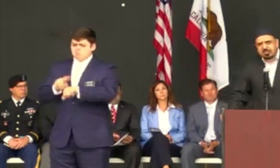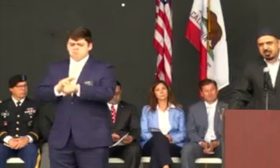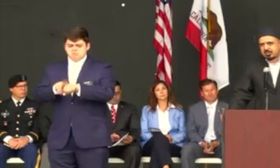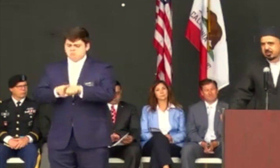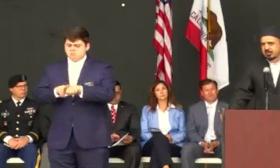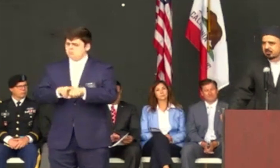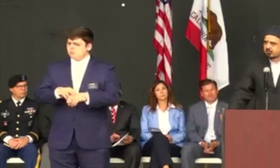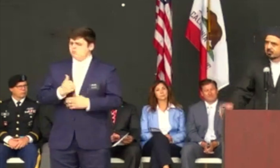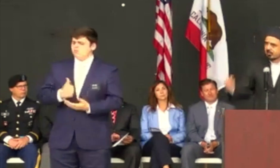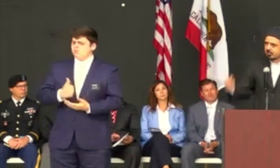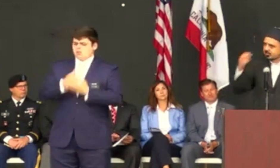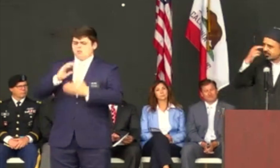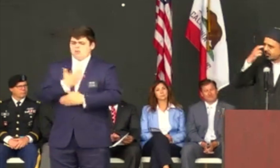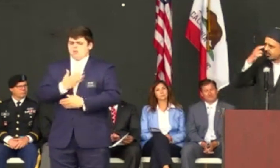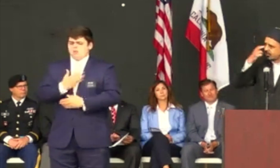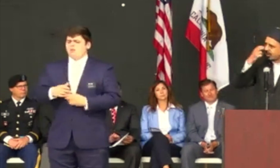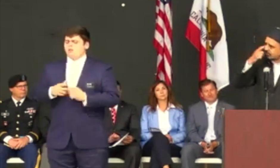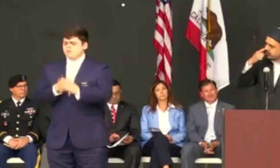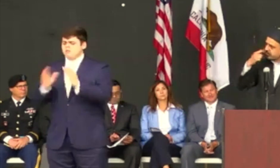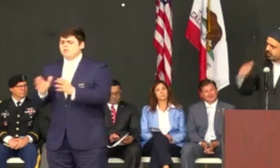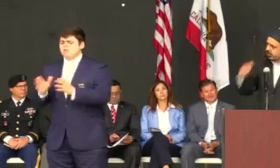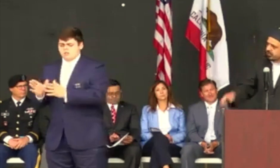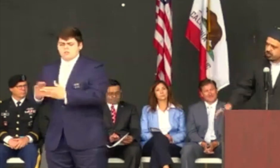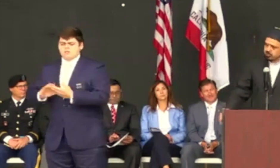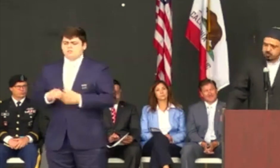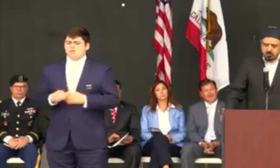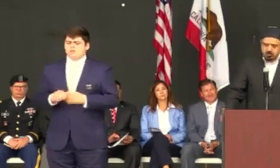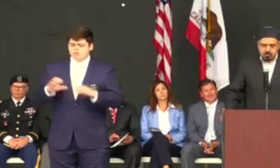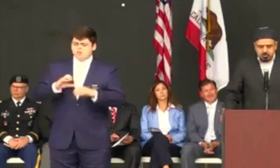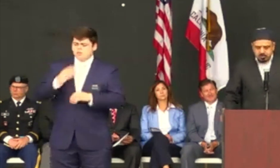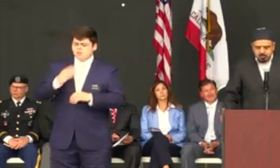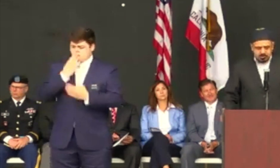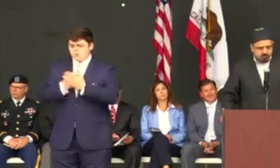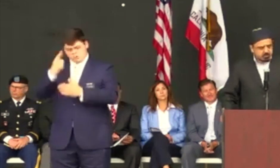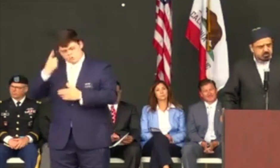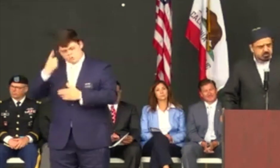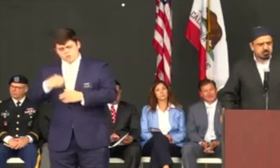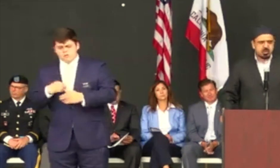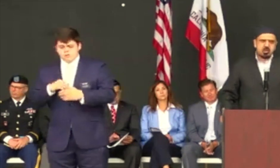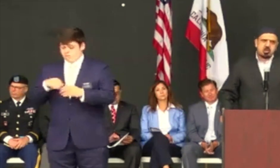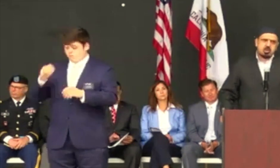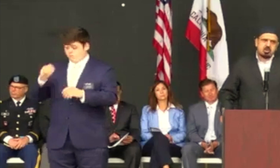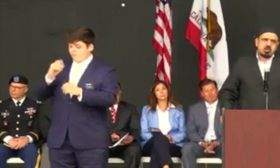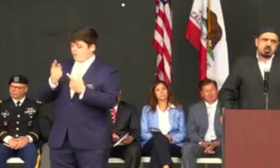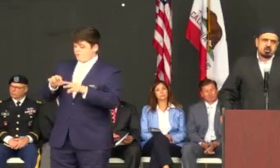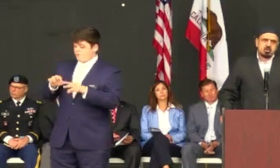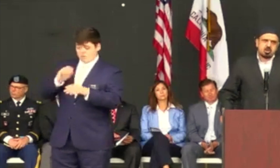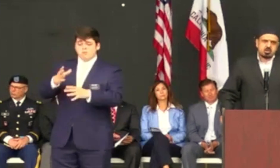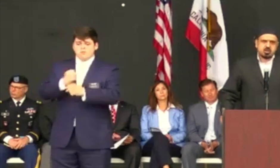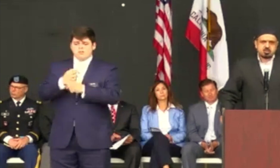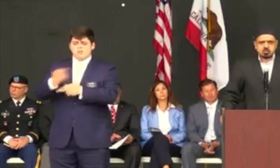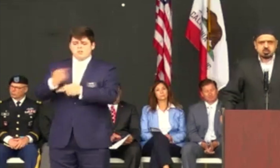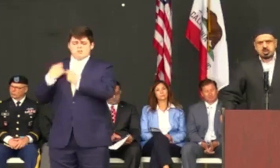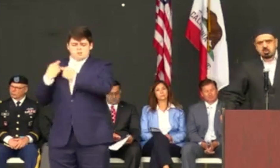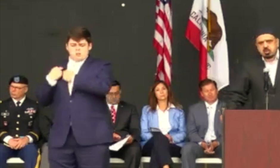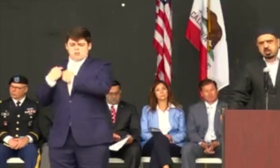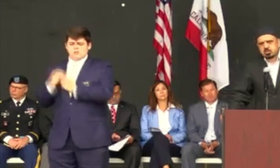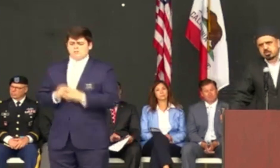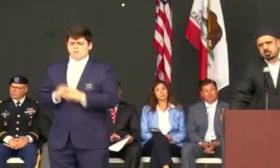the few years that they're in the office, and their name will be remembered in goodness. On the Day of Judgment, according to our tradition of the